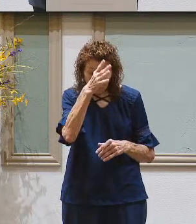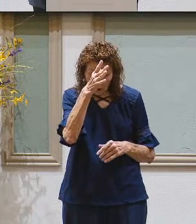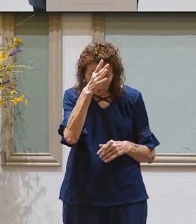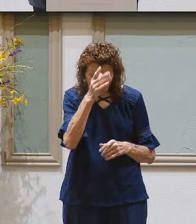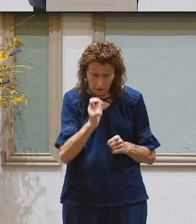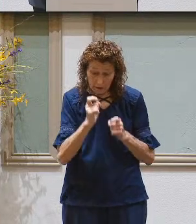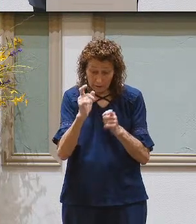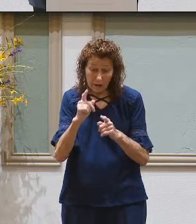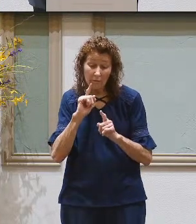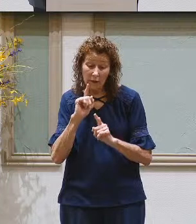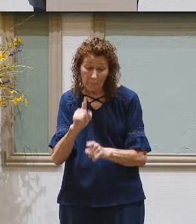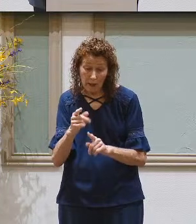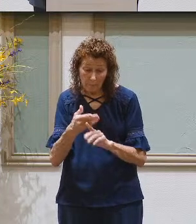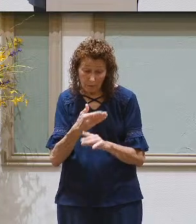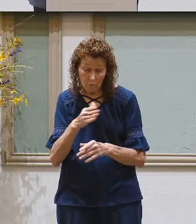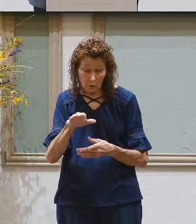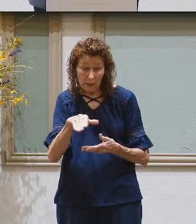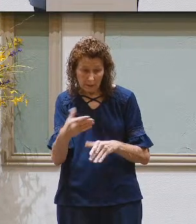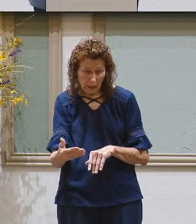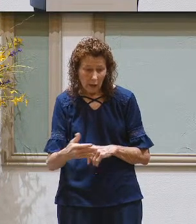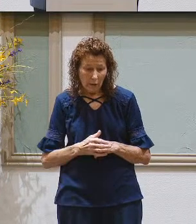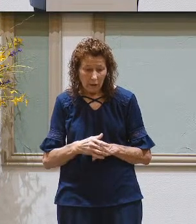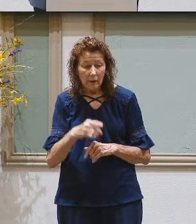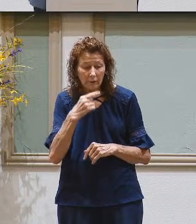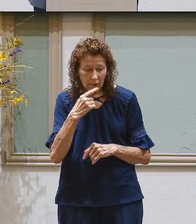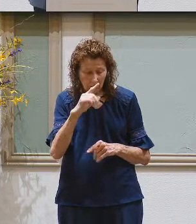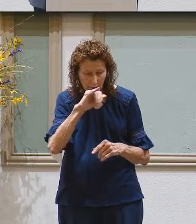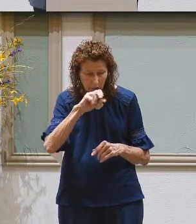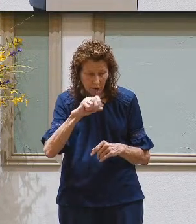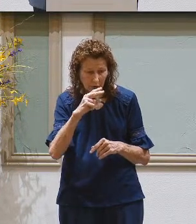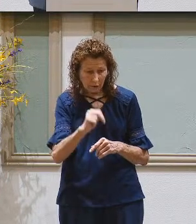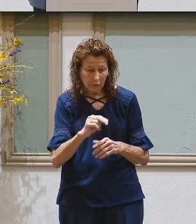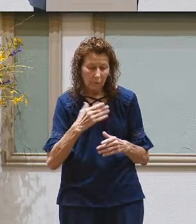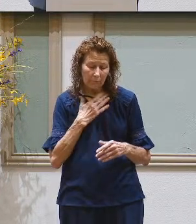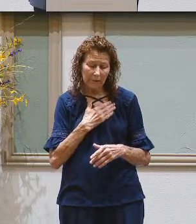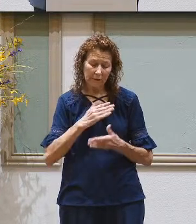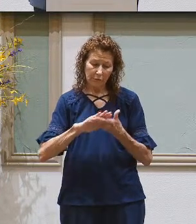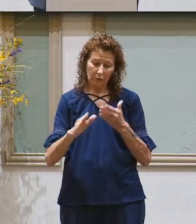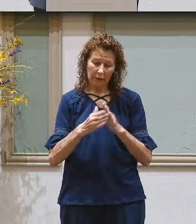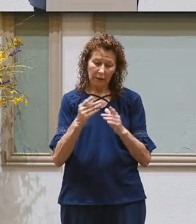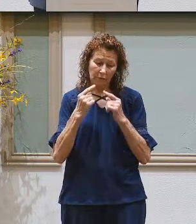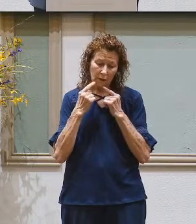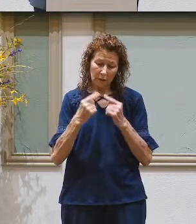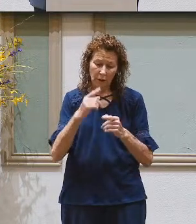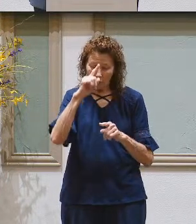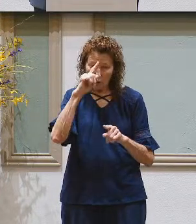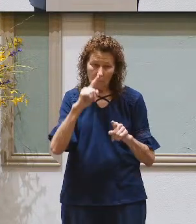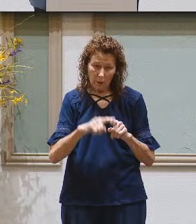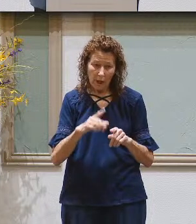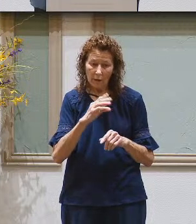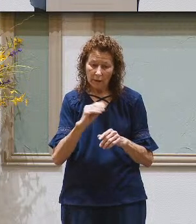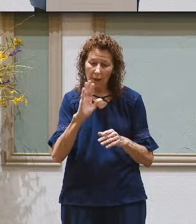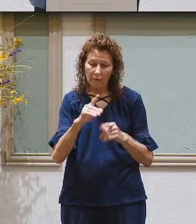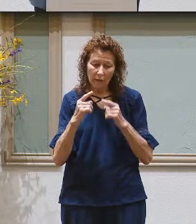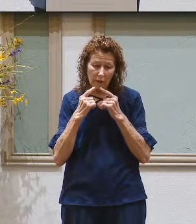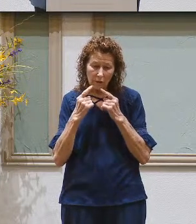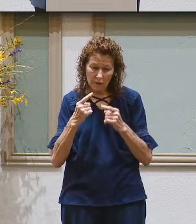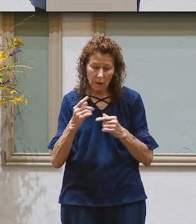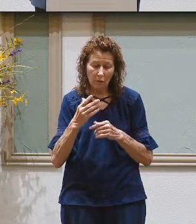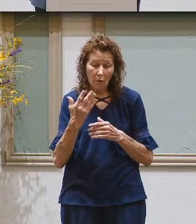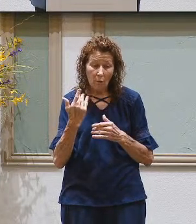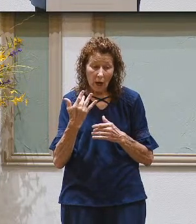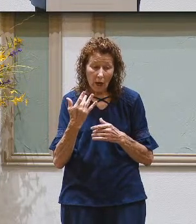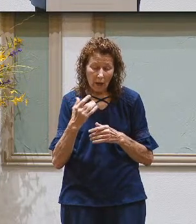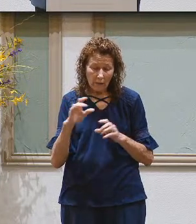gave this command before he died. Say to Joseph, please forgive the transgression of your brothers and their sin because